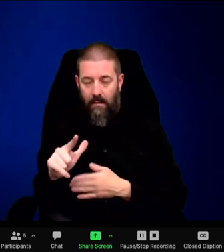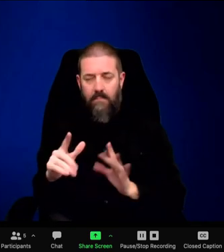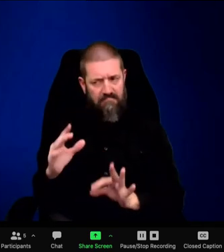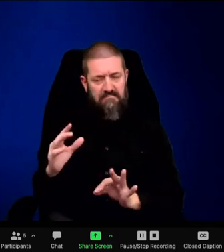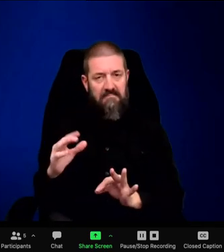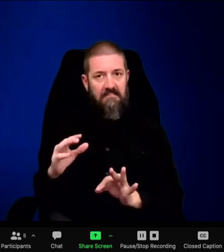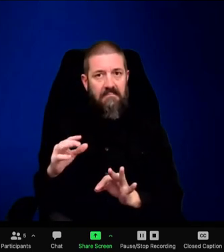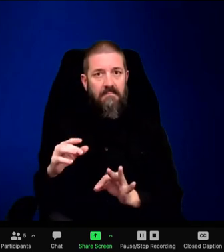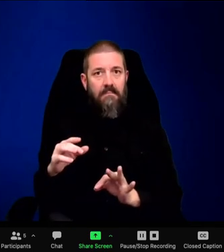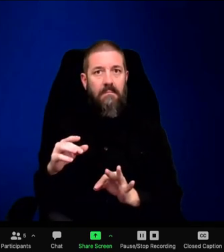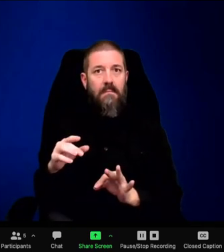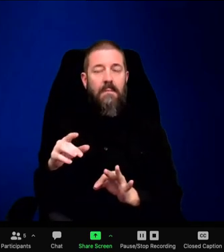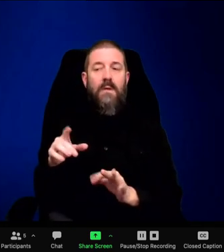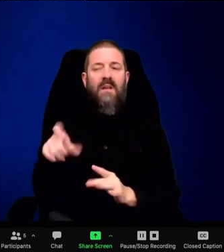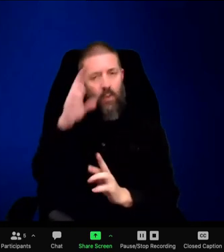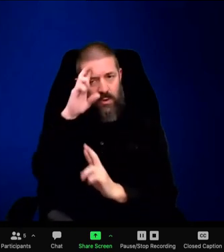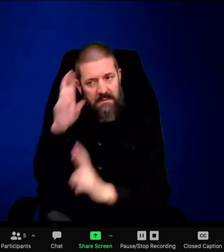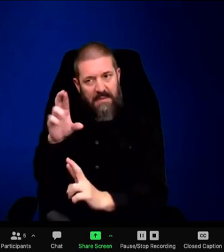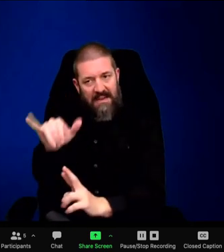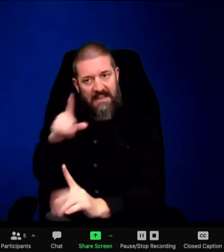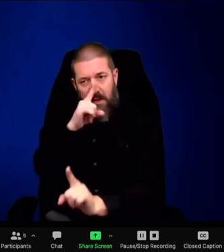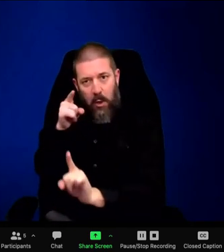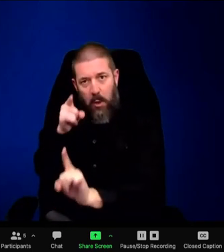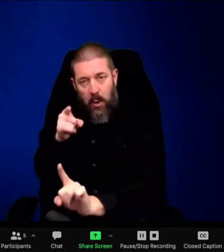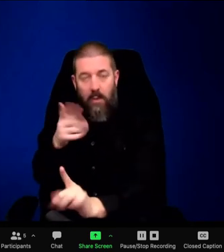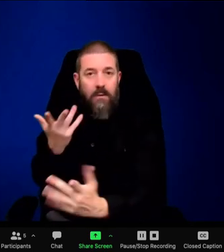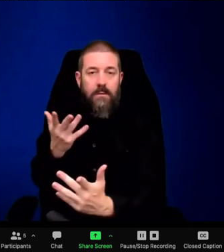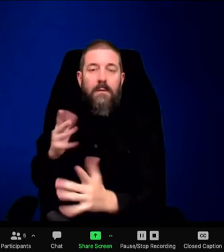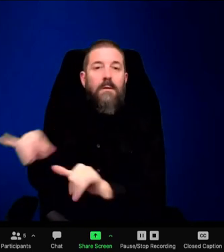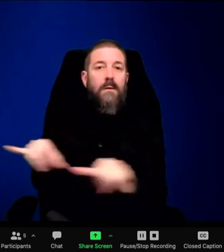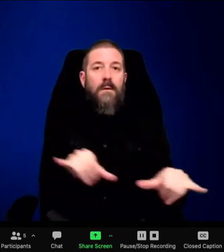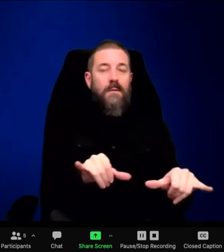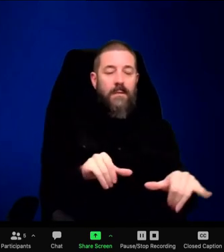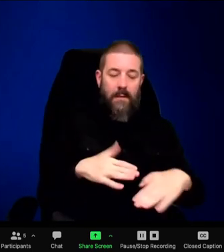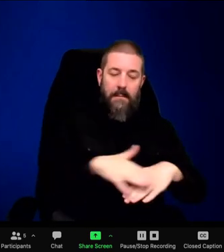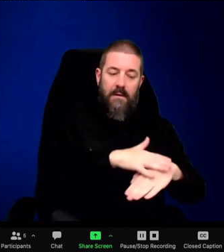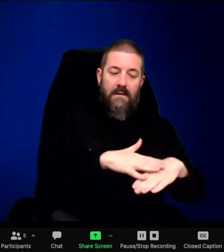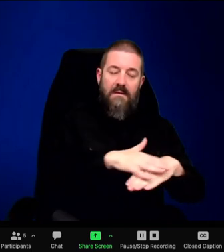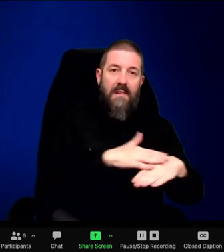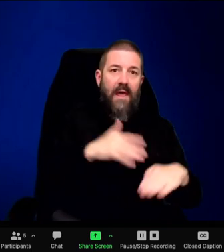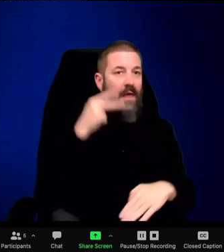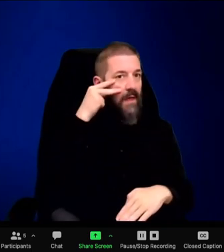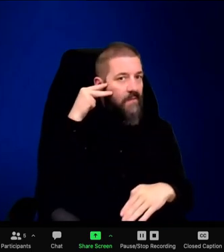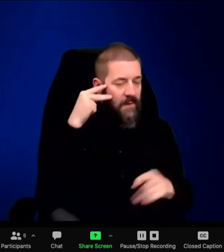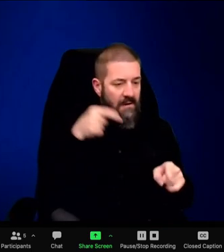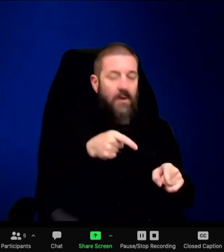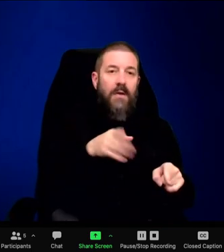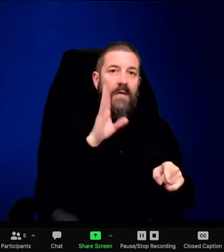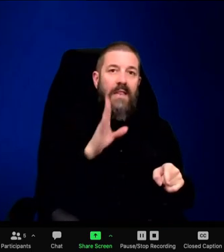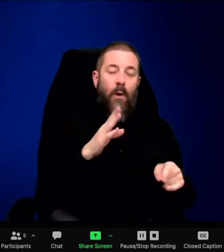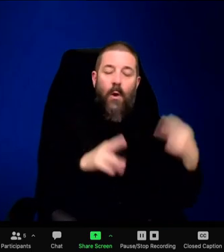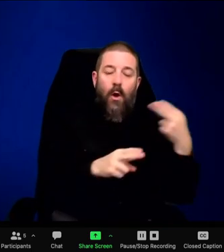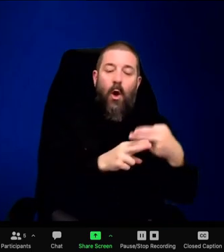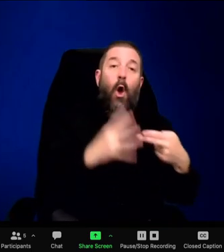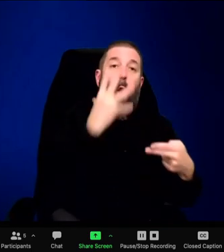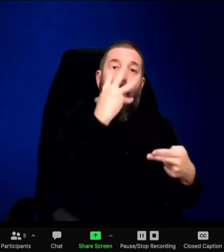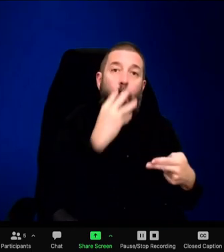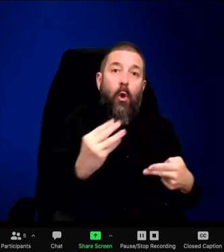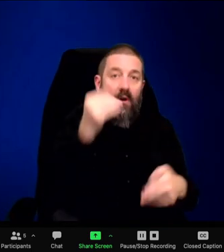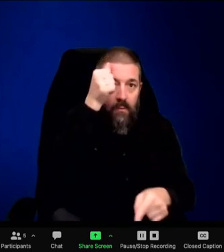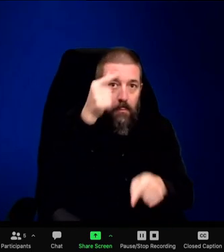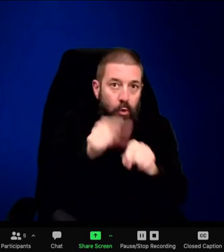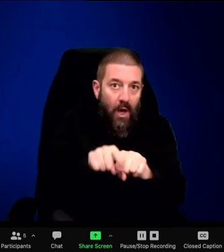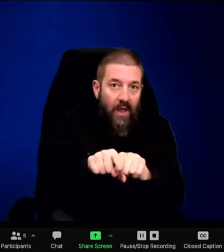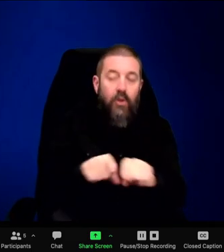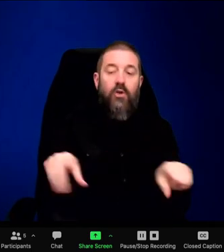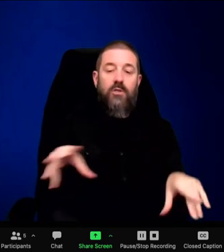person. You maybe ask them a little bit about their family, their background, kind of get off the subject a little bit. And then